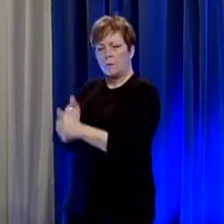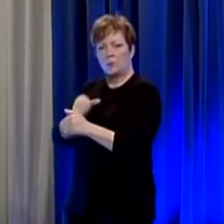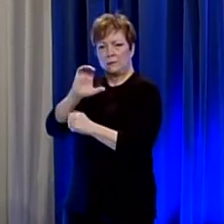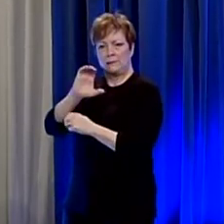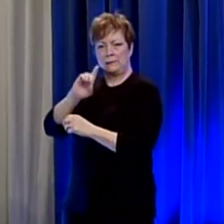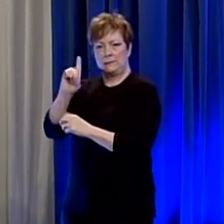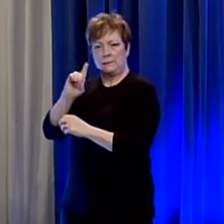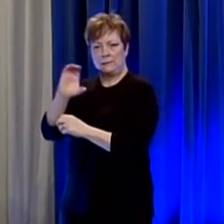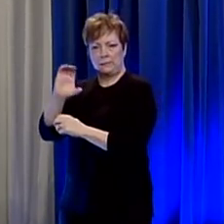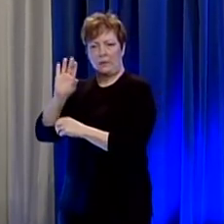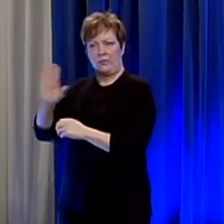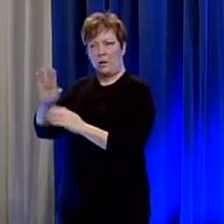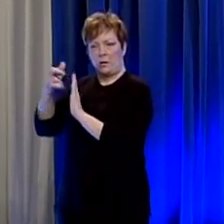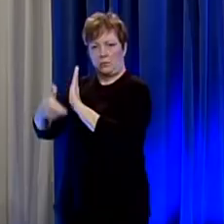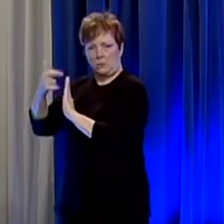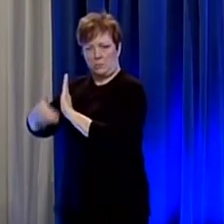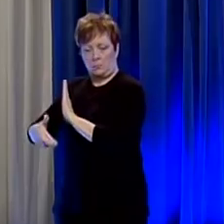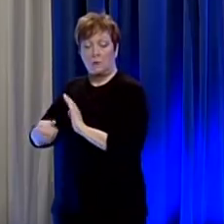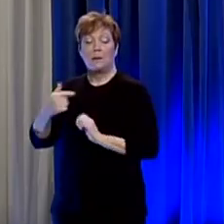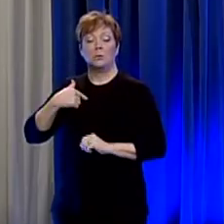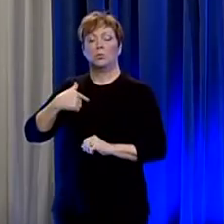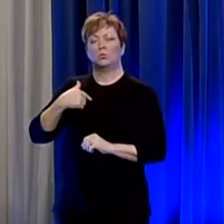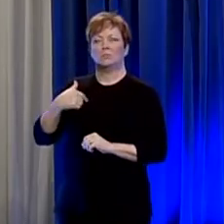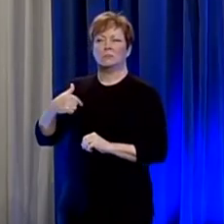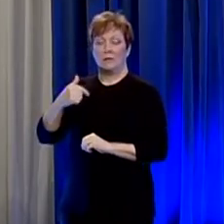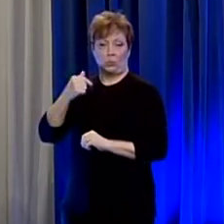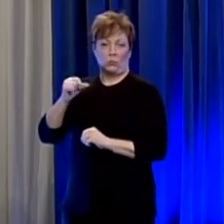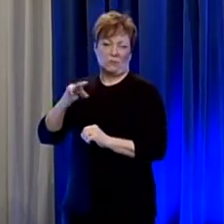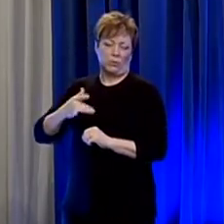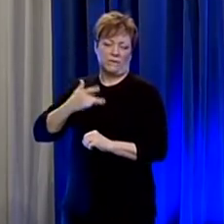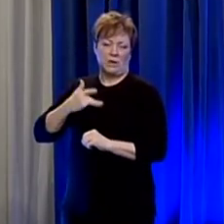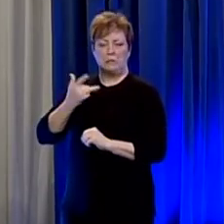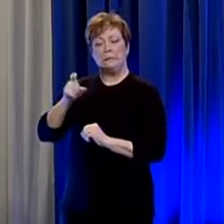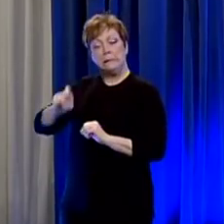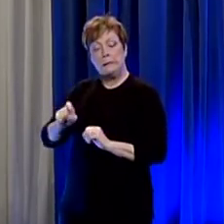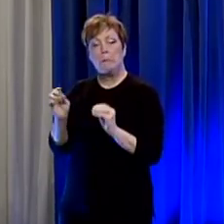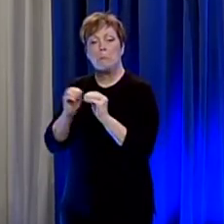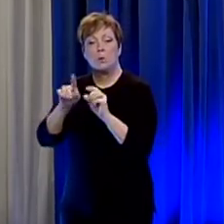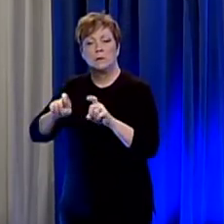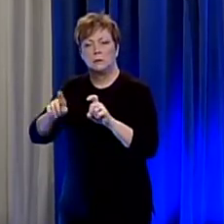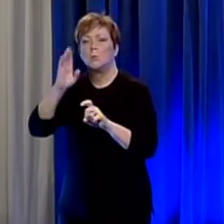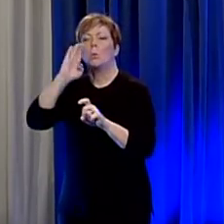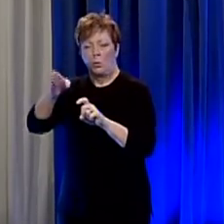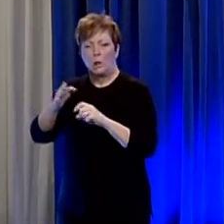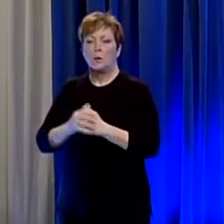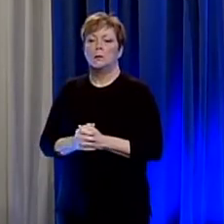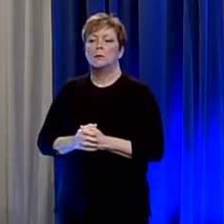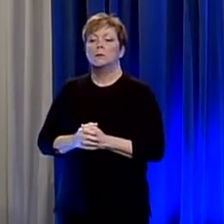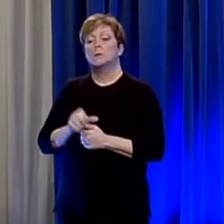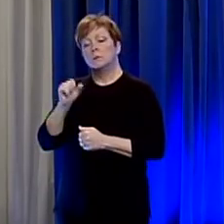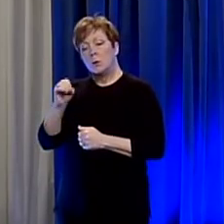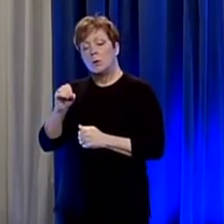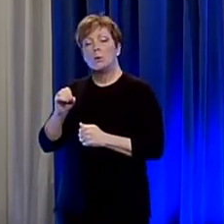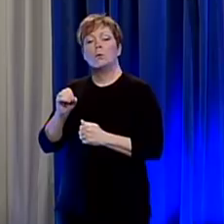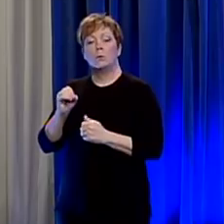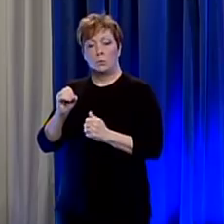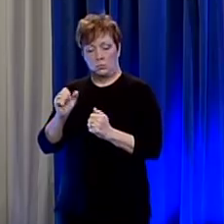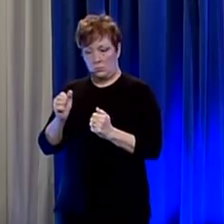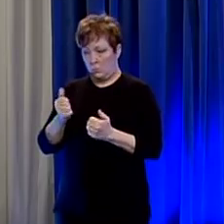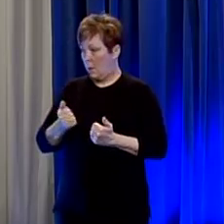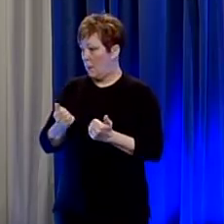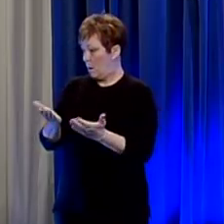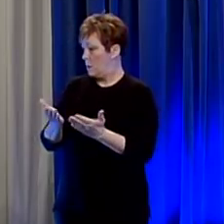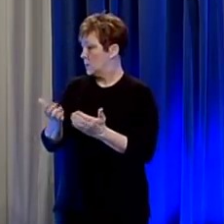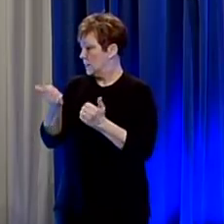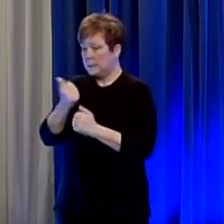uh criteria and it became clear that there was much more need for testing than that would allow so we made testing available to any